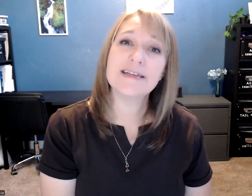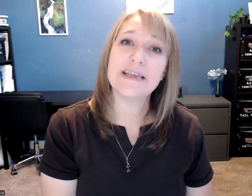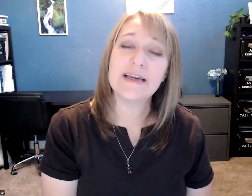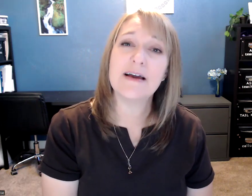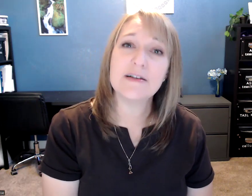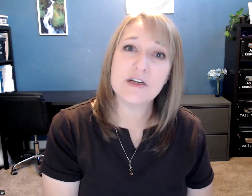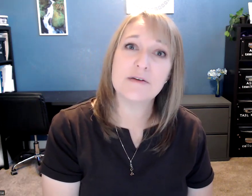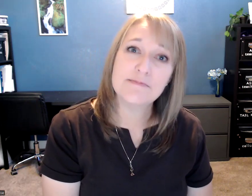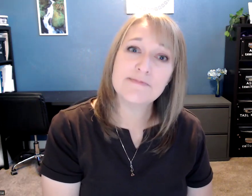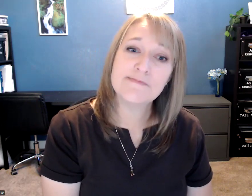see. Gotcha.